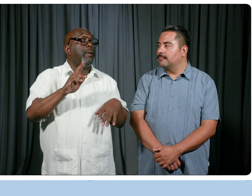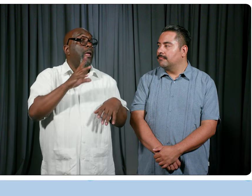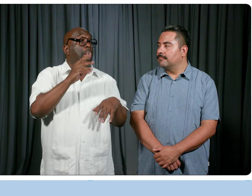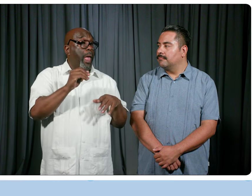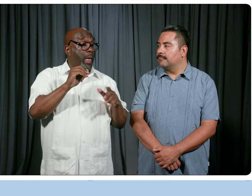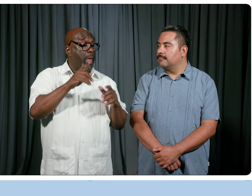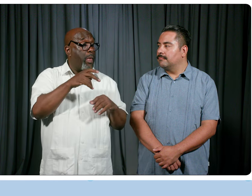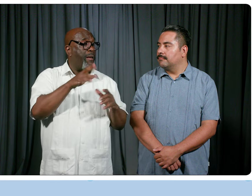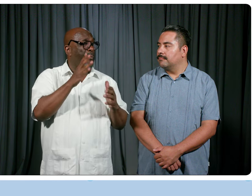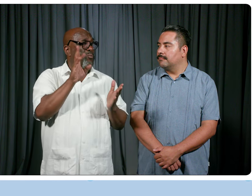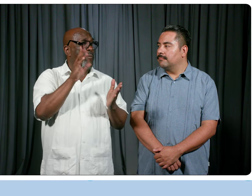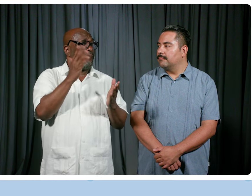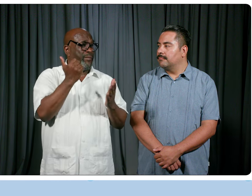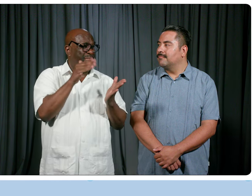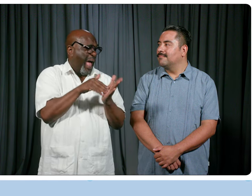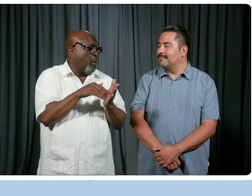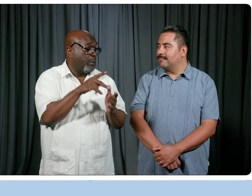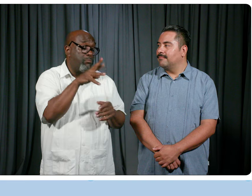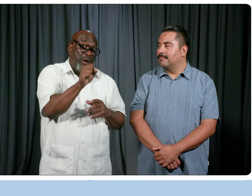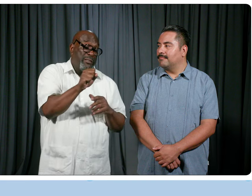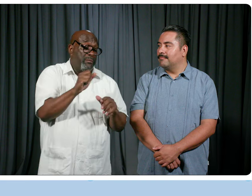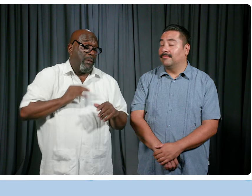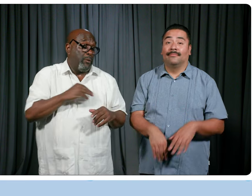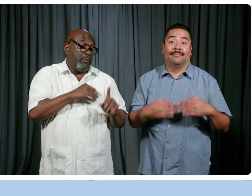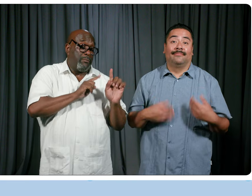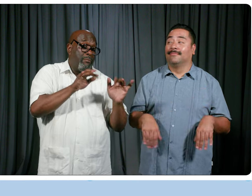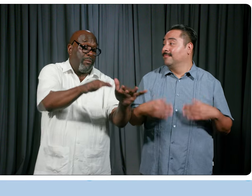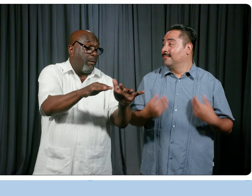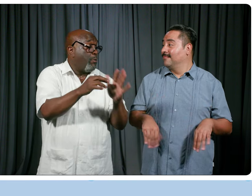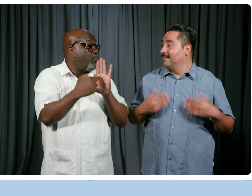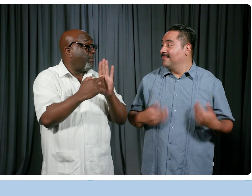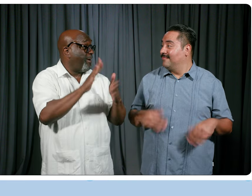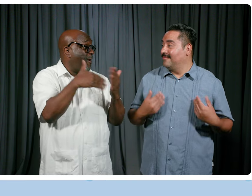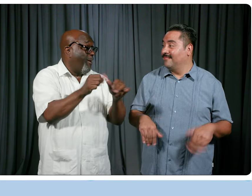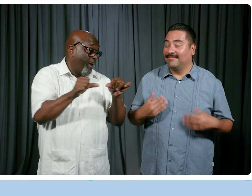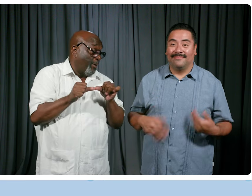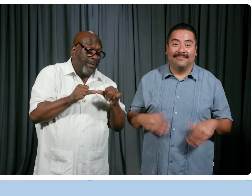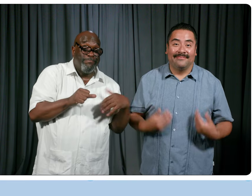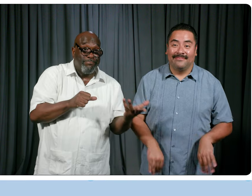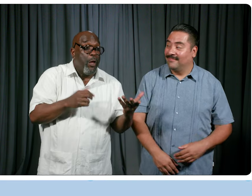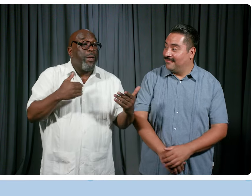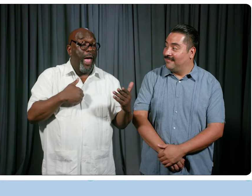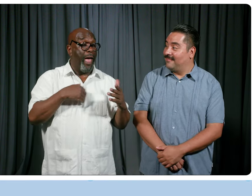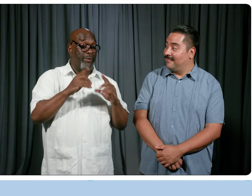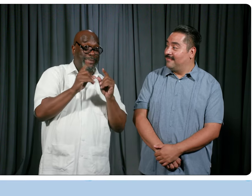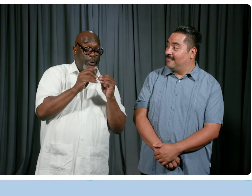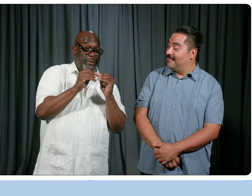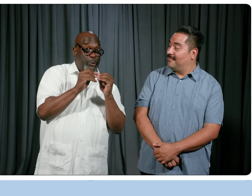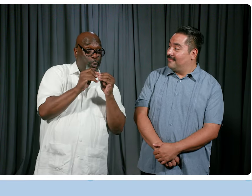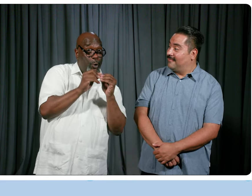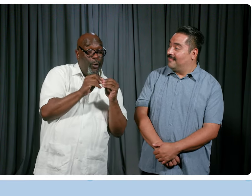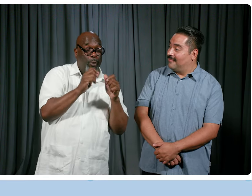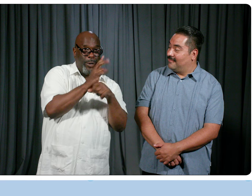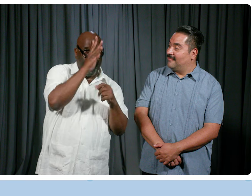think, about 15,000 press. It's representing all sectors, you know, of the press. You we have digital creators. We've